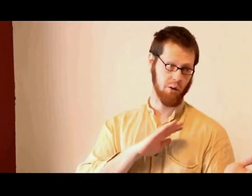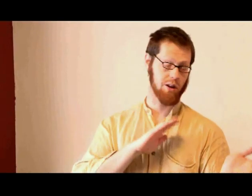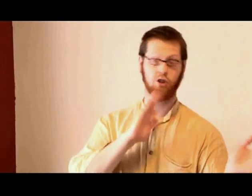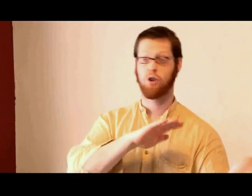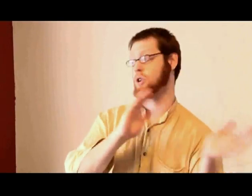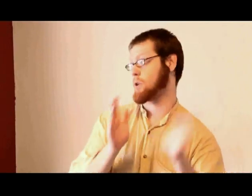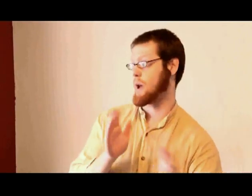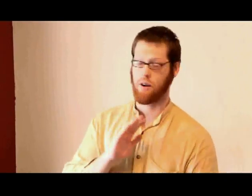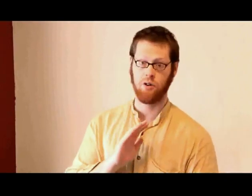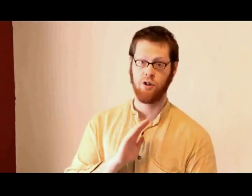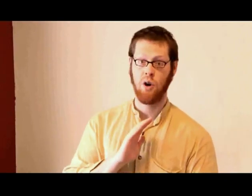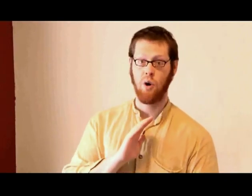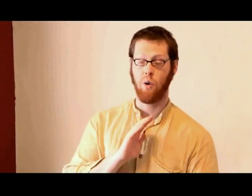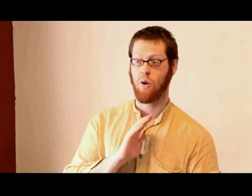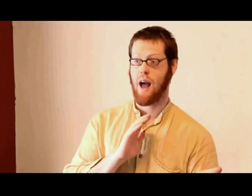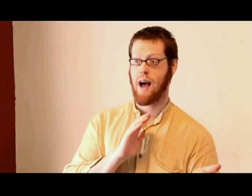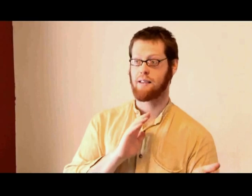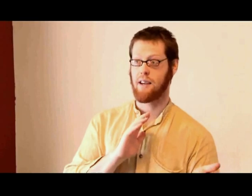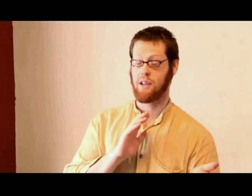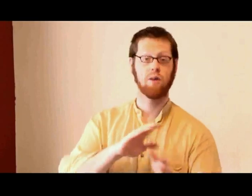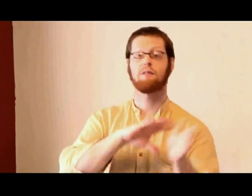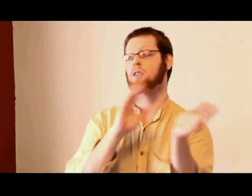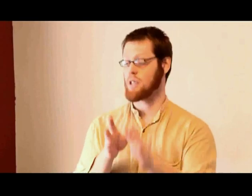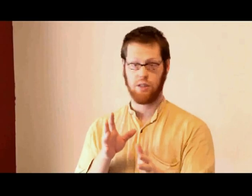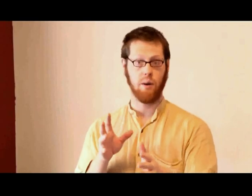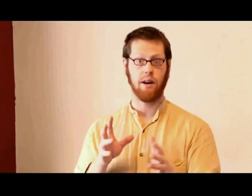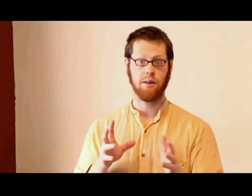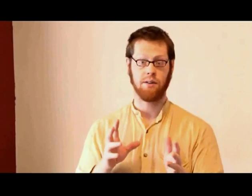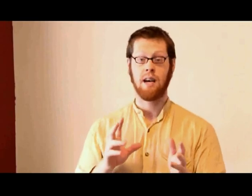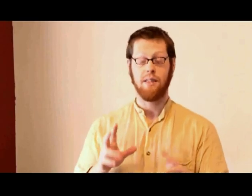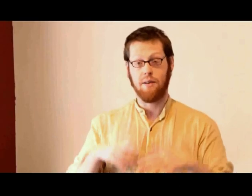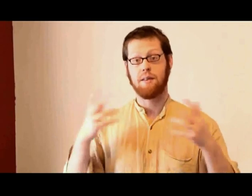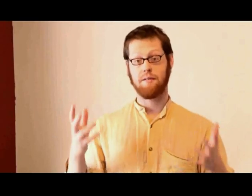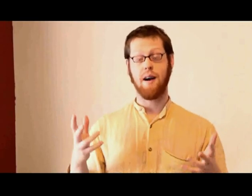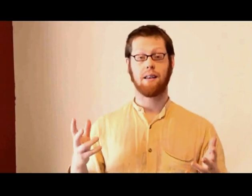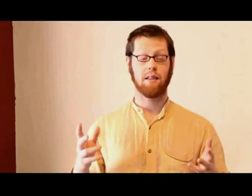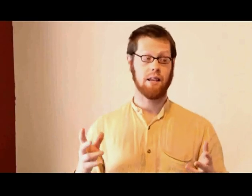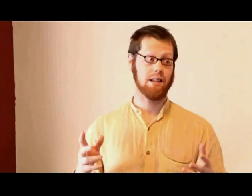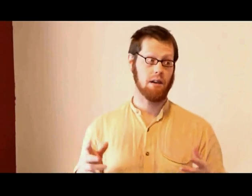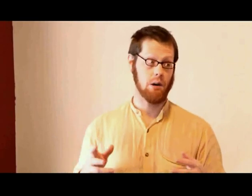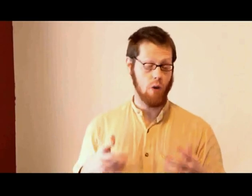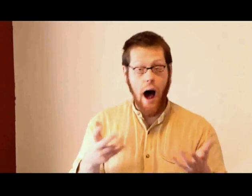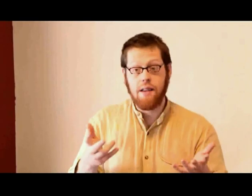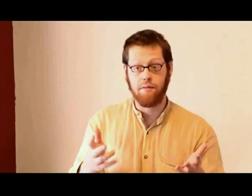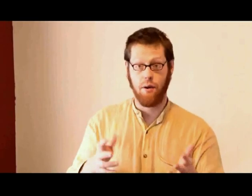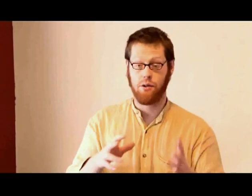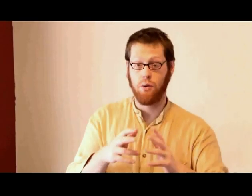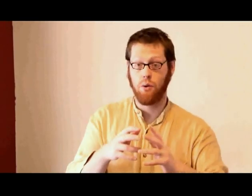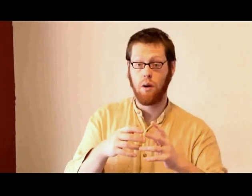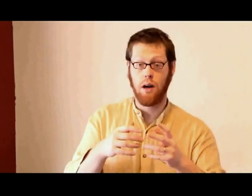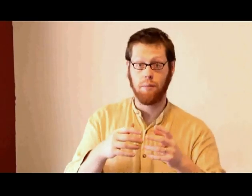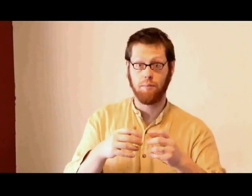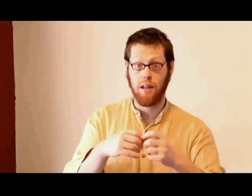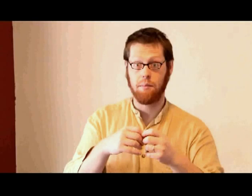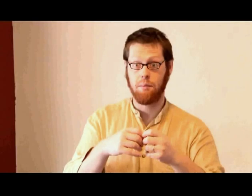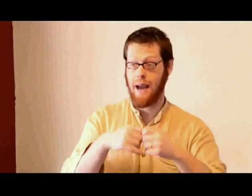or as Jewish Quakers or as Universalist Quakers. There, in fact, is a rise of folks who claim to be